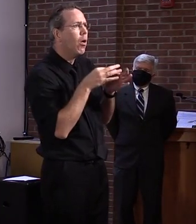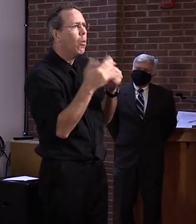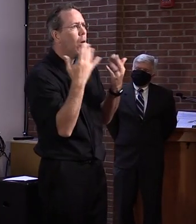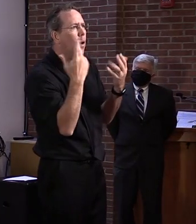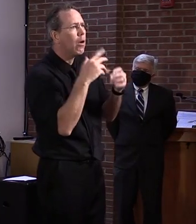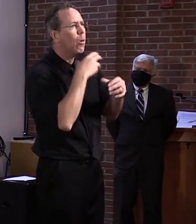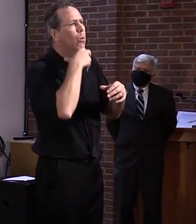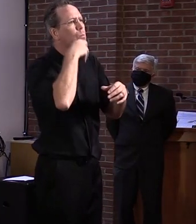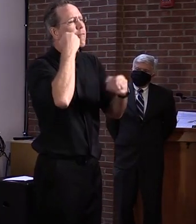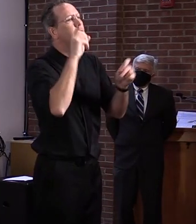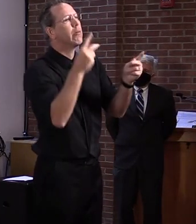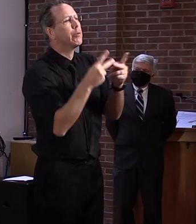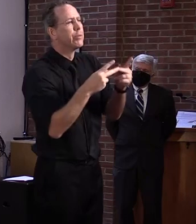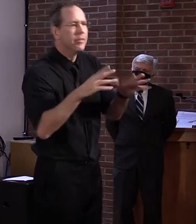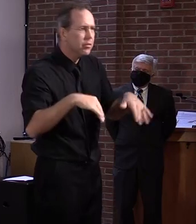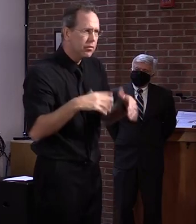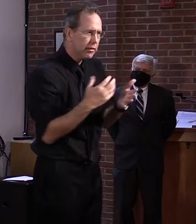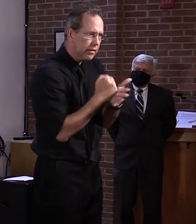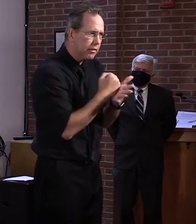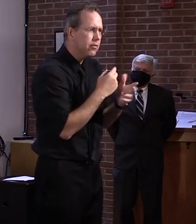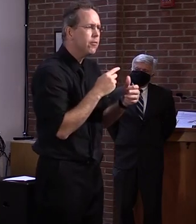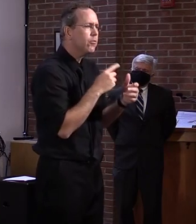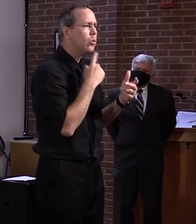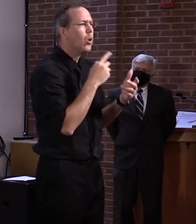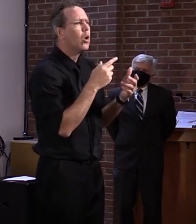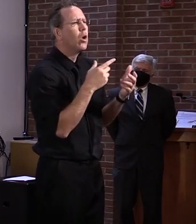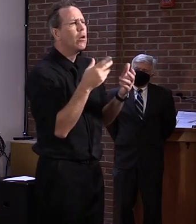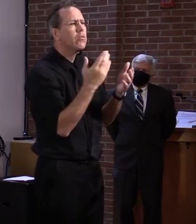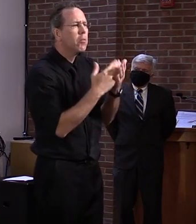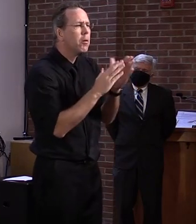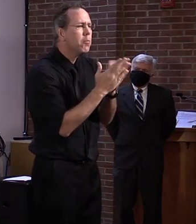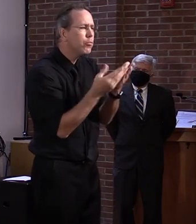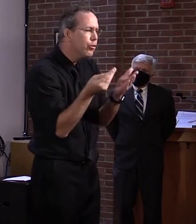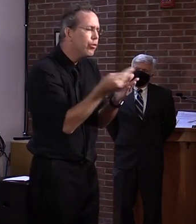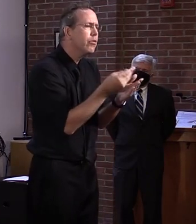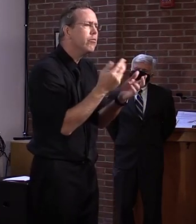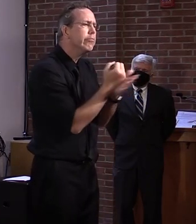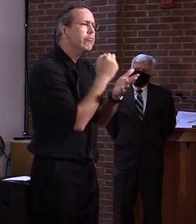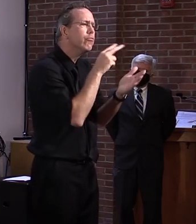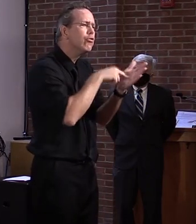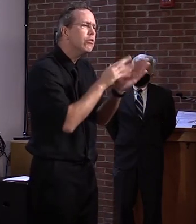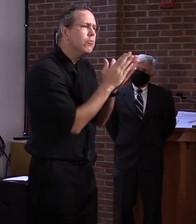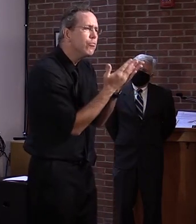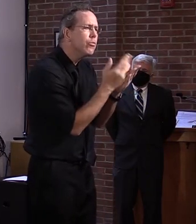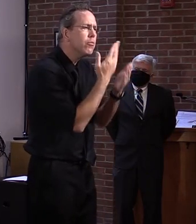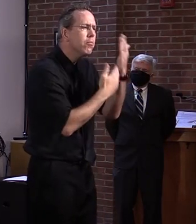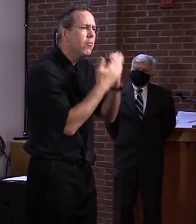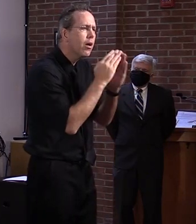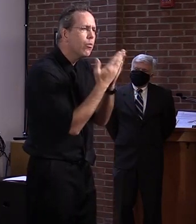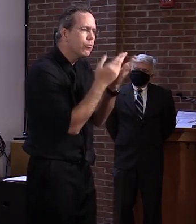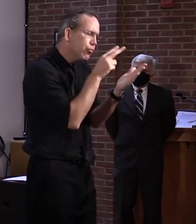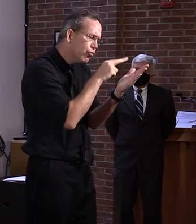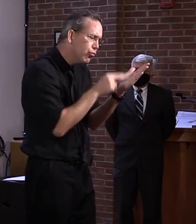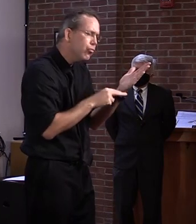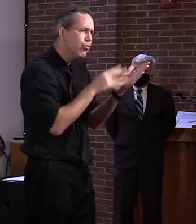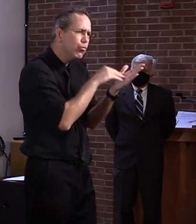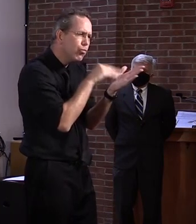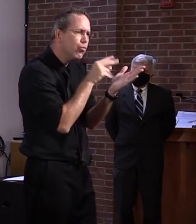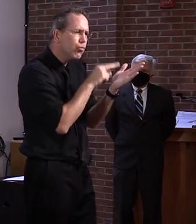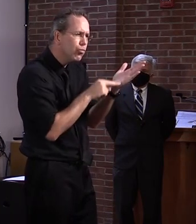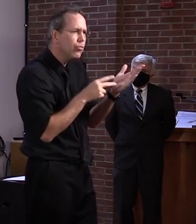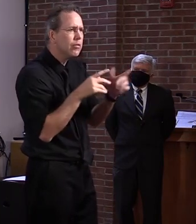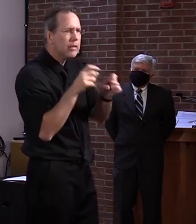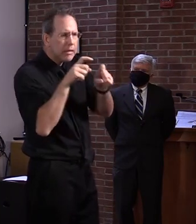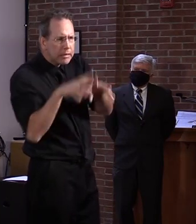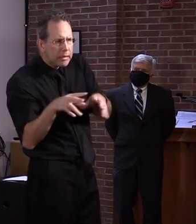already online before testing, um, students could go on and do a practice test. And, um, sort of, it's, it's no different